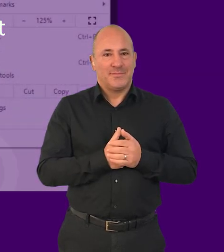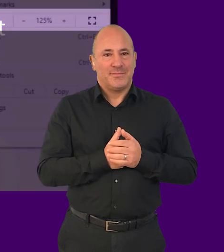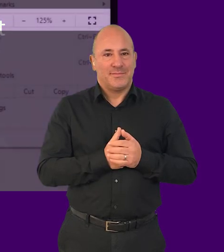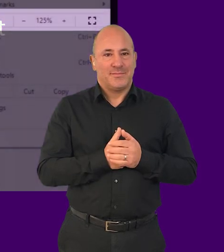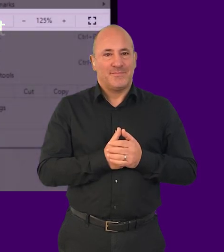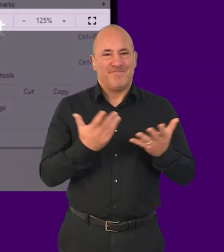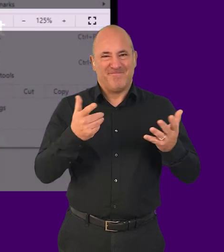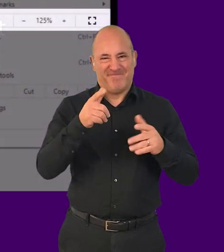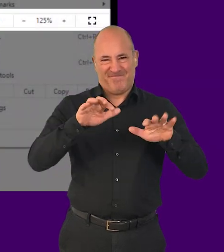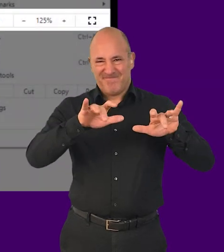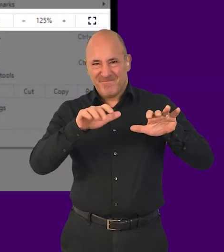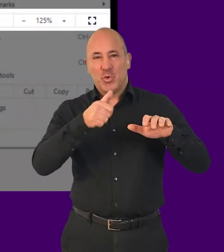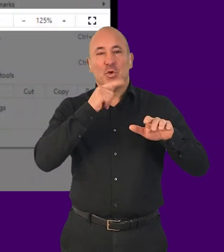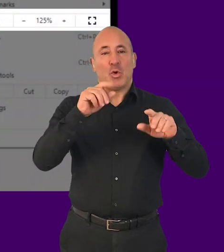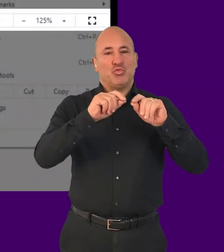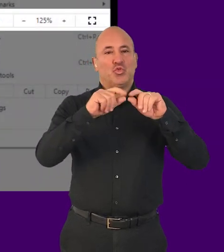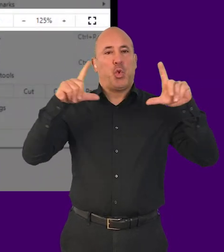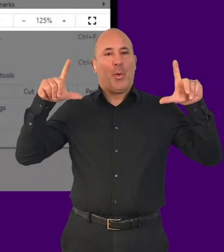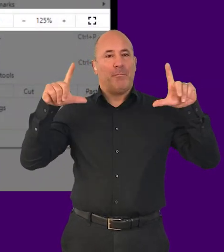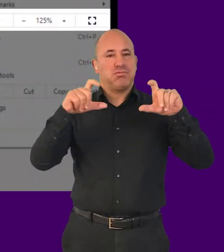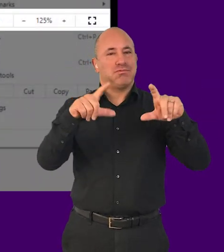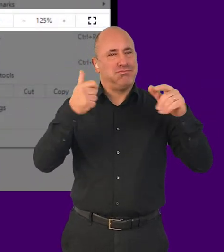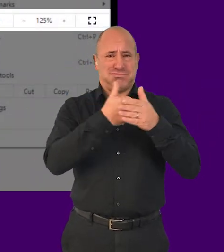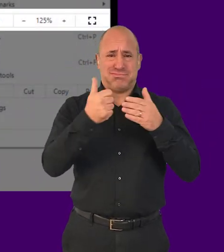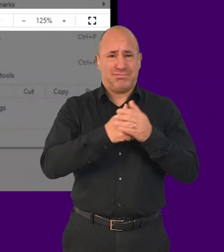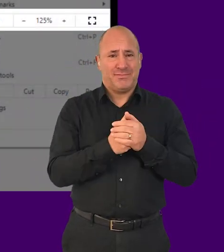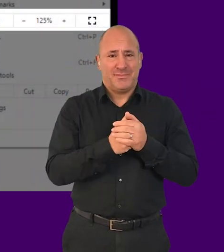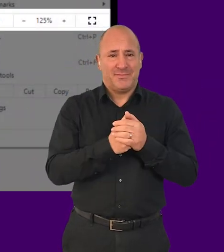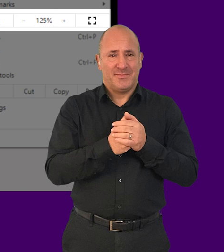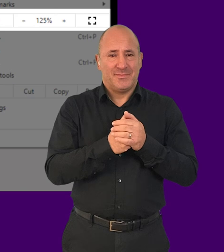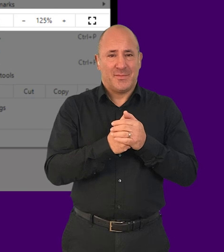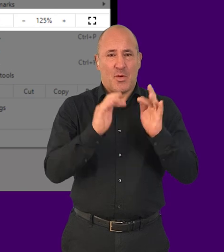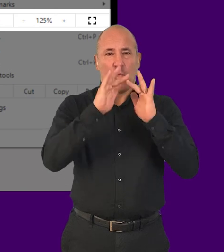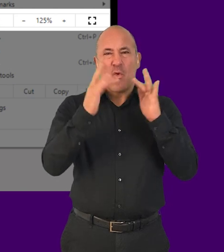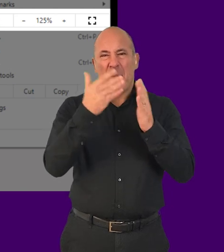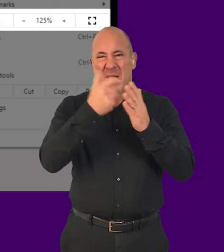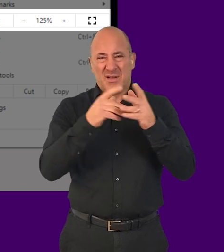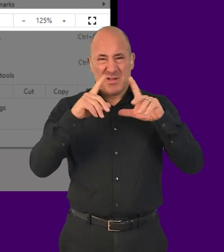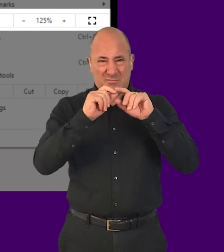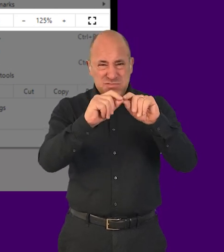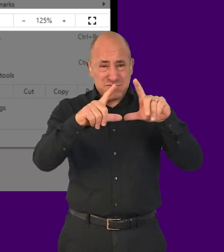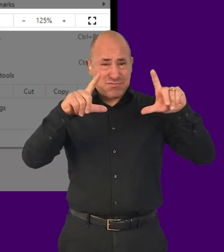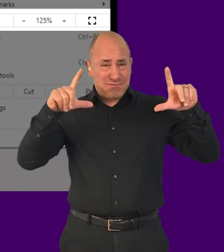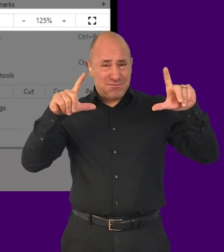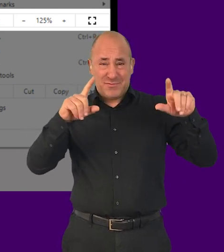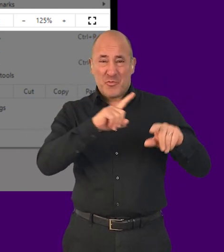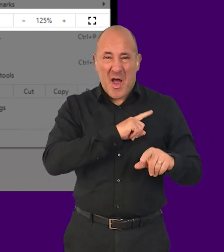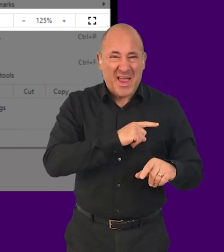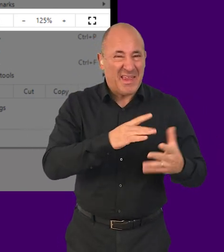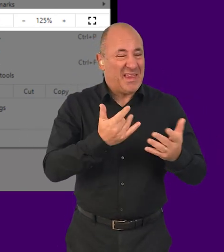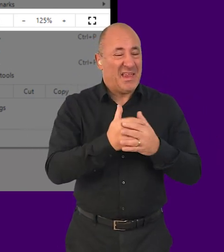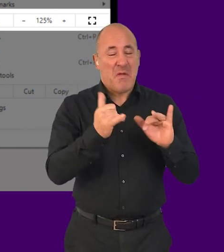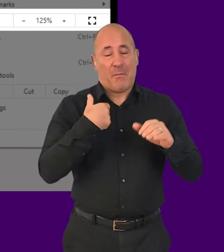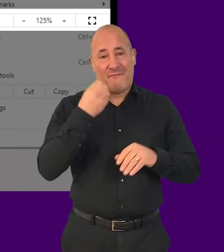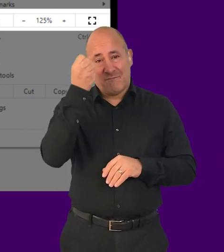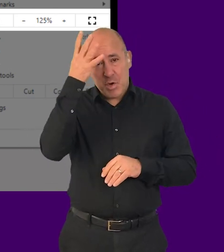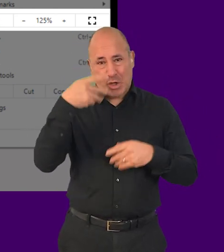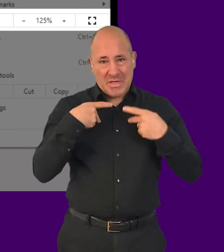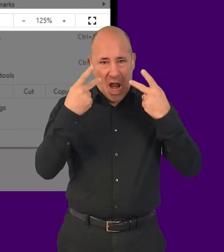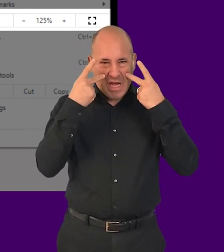Zoom is a commonly used feature of all browsers. People zoom in web pages for many different reasons, because they have forgotten